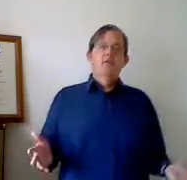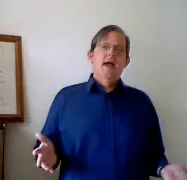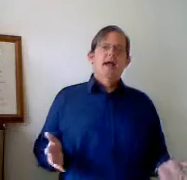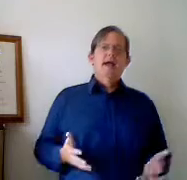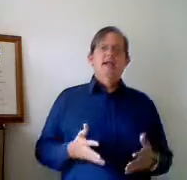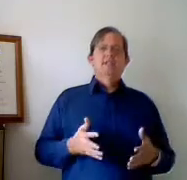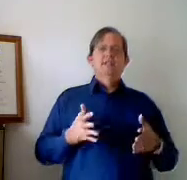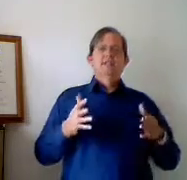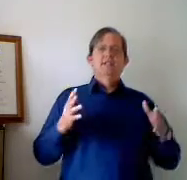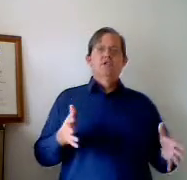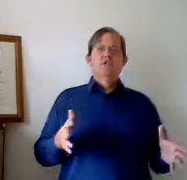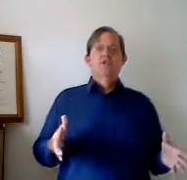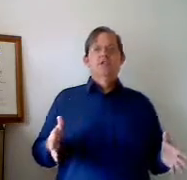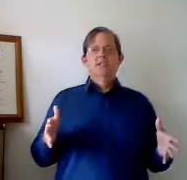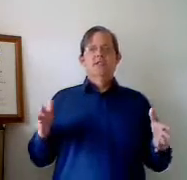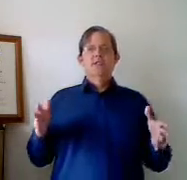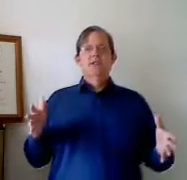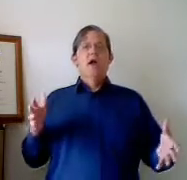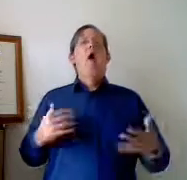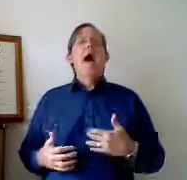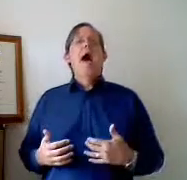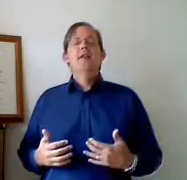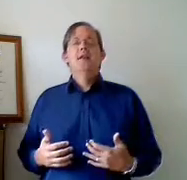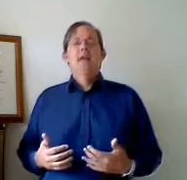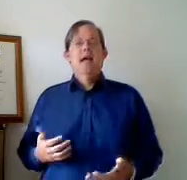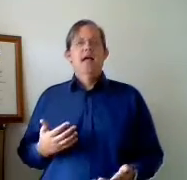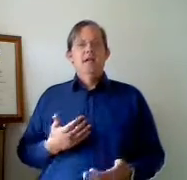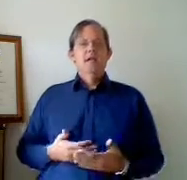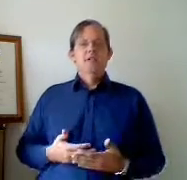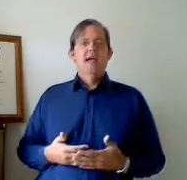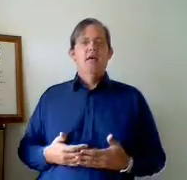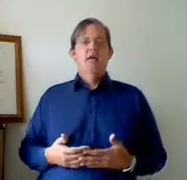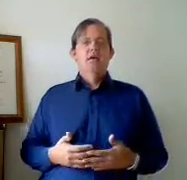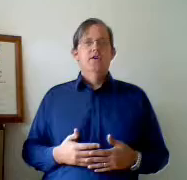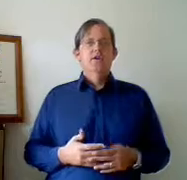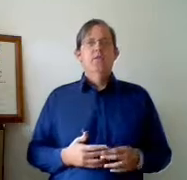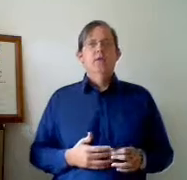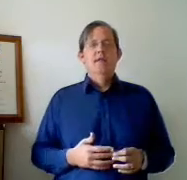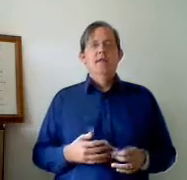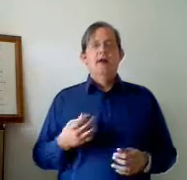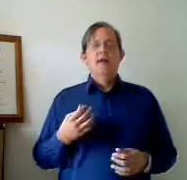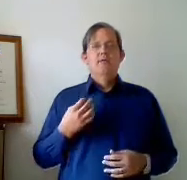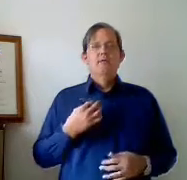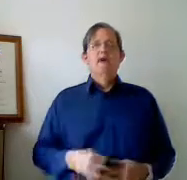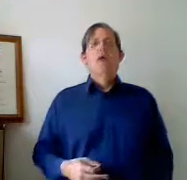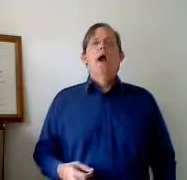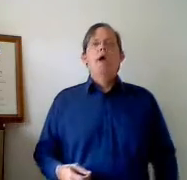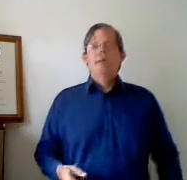can recognize them in the situations in which they are at. You understand who you are dealing with by what they are wearing.